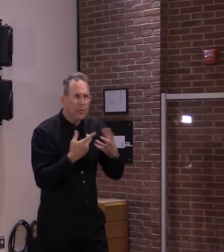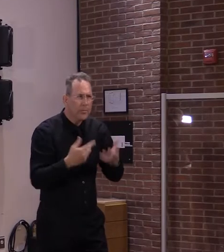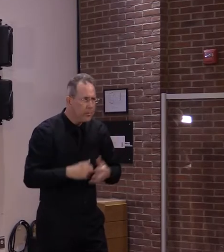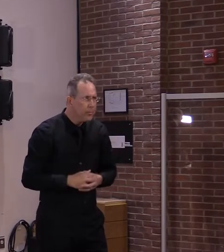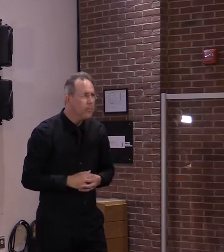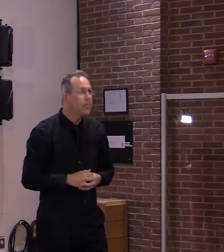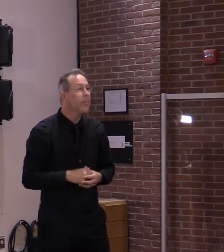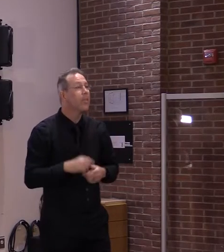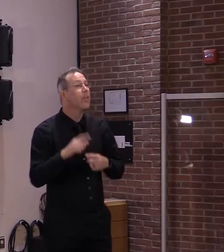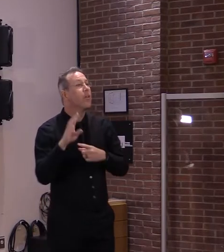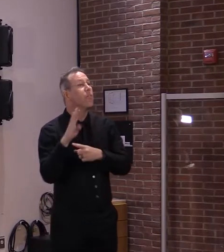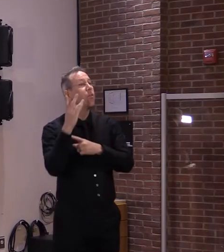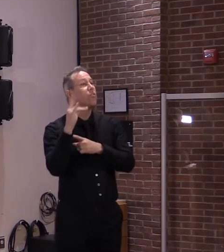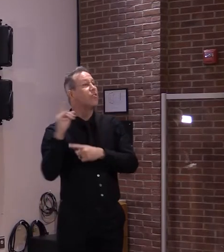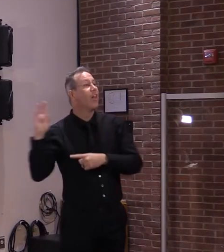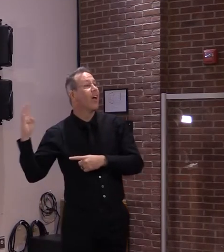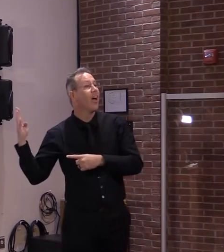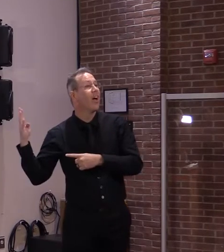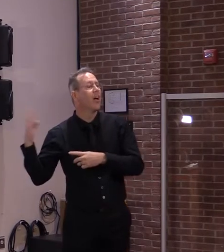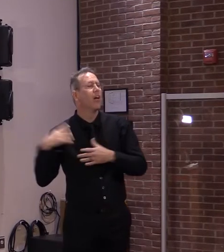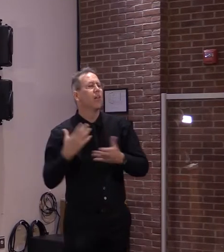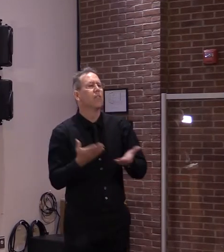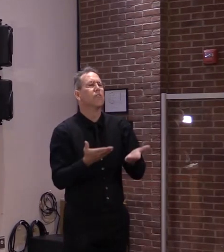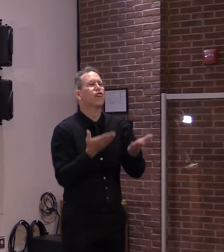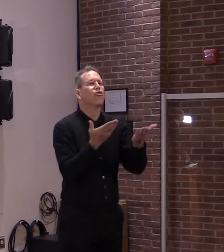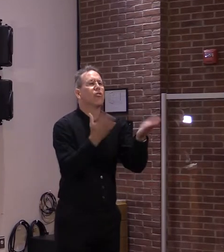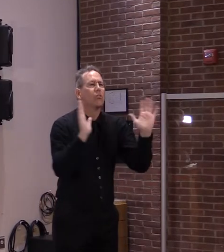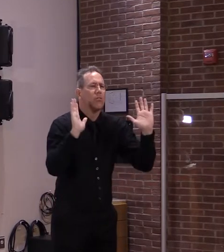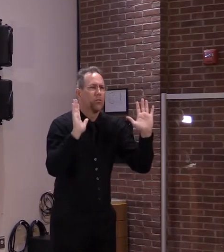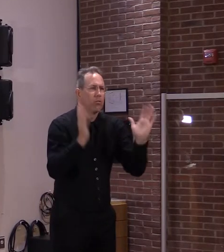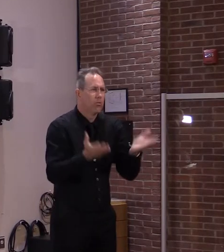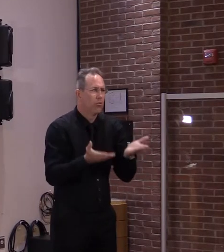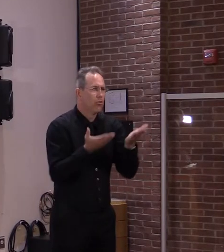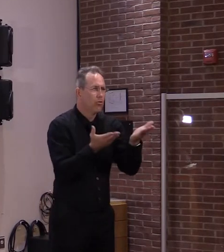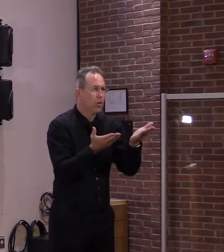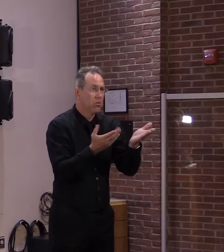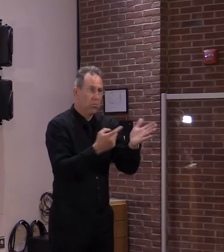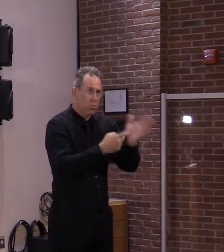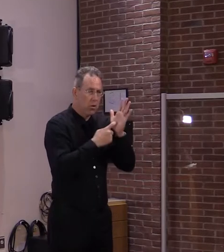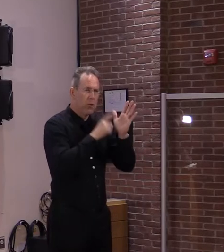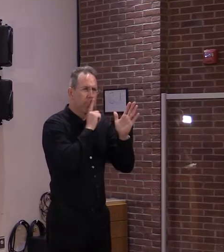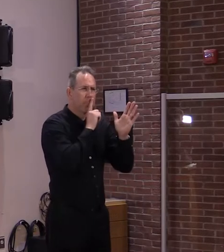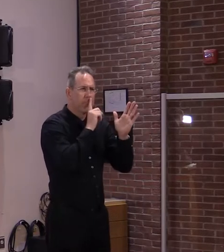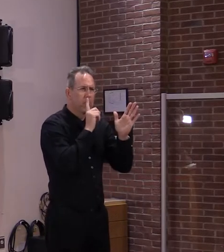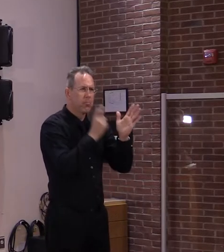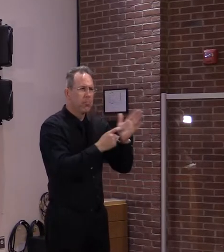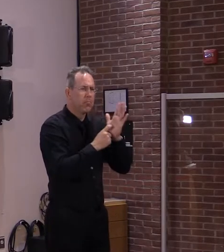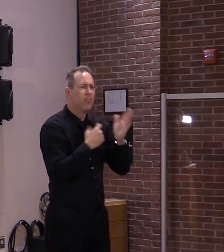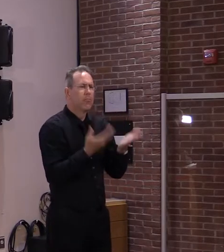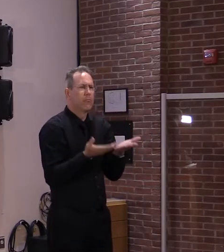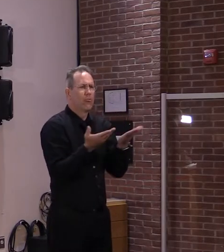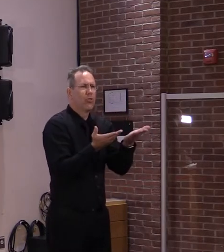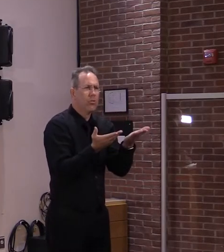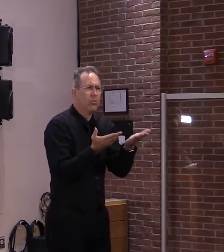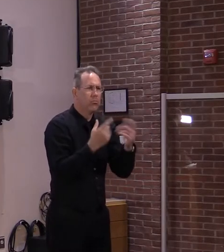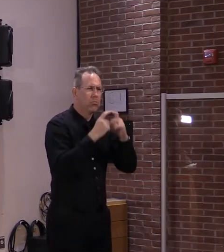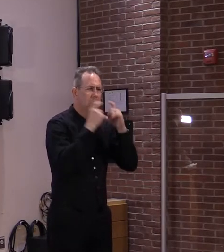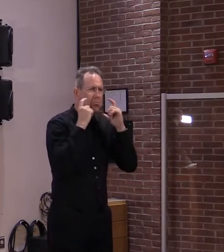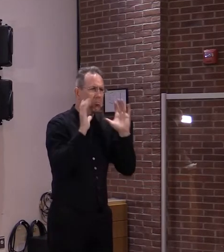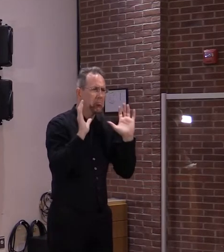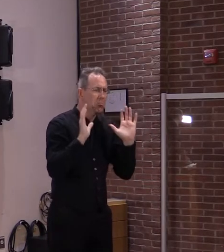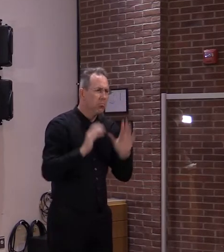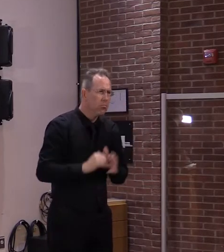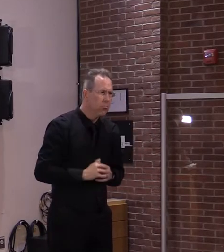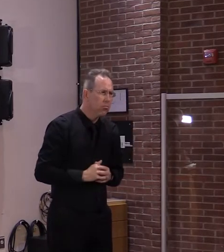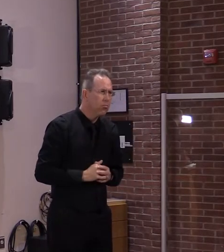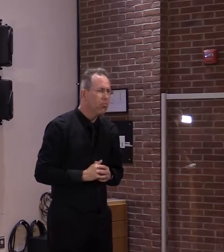recommended strategy as opposed to a required strategy. And what that means is just what it means, but we still